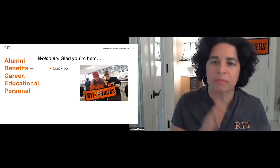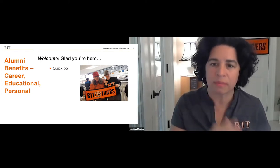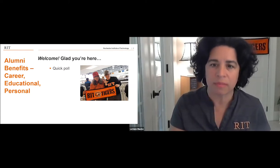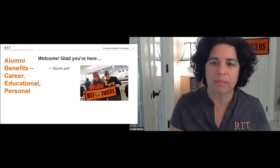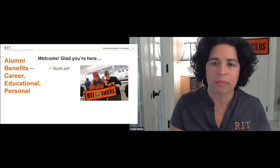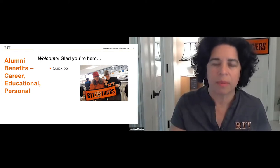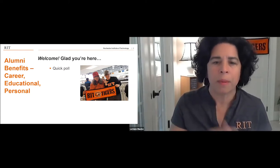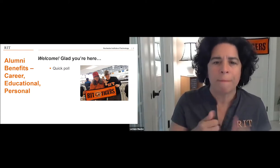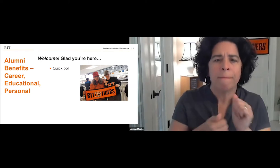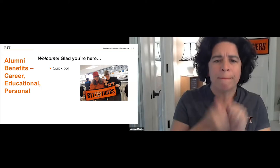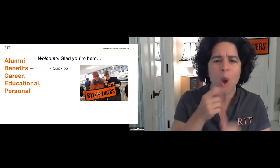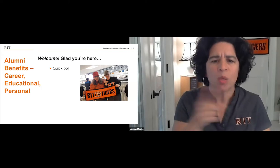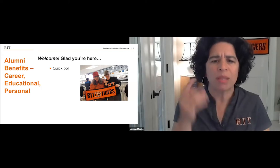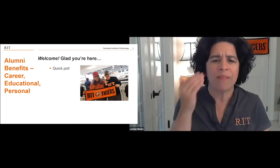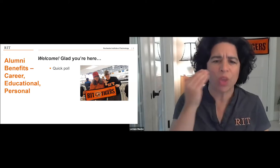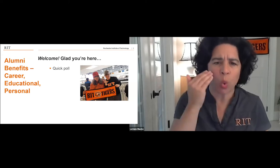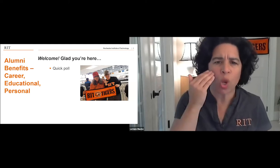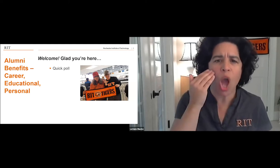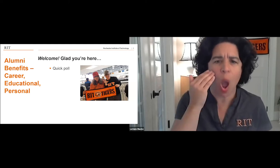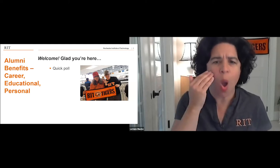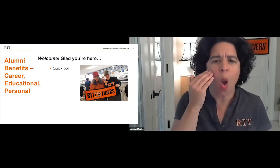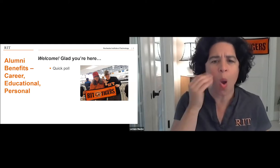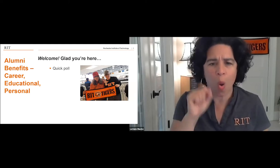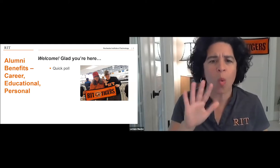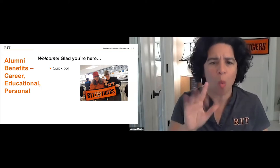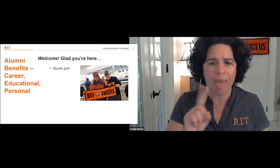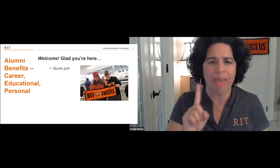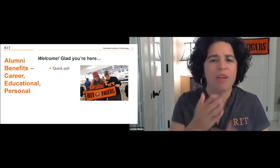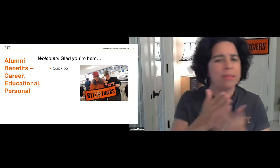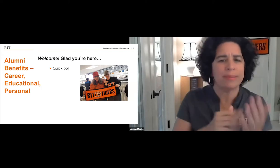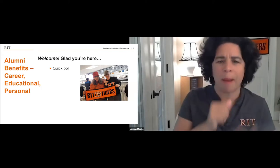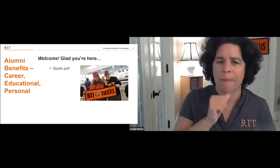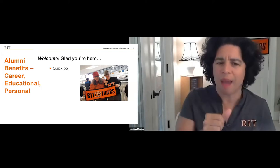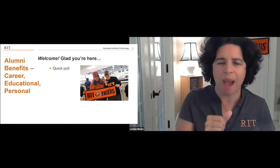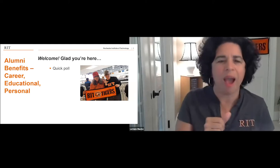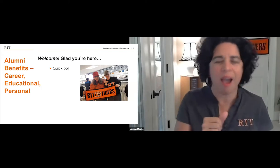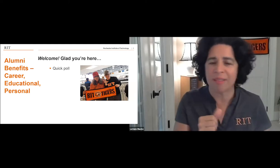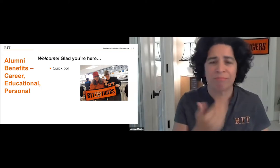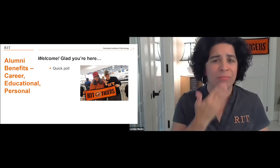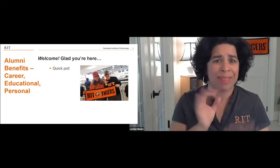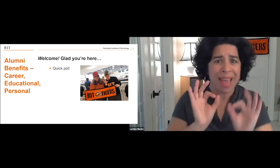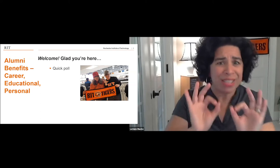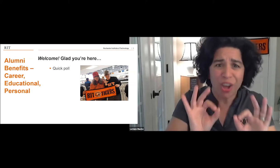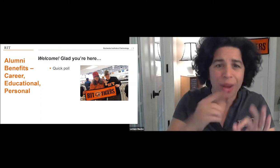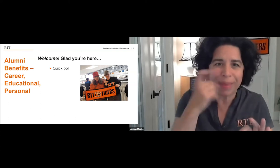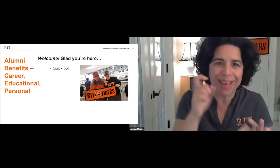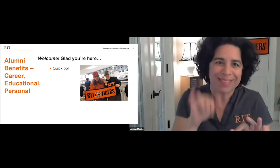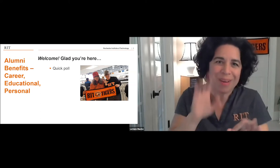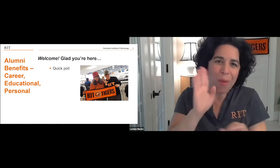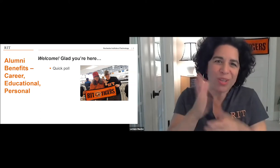All right, it seems like many of you do. Many of you are aware of places that you can look, but there's still quite a few of you